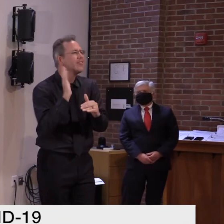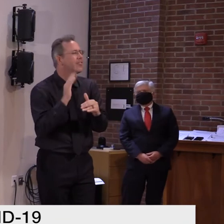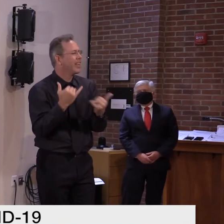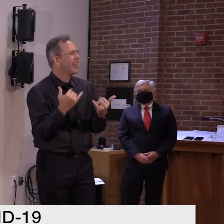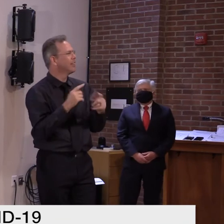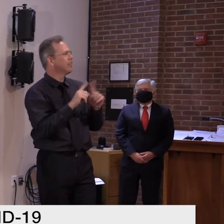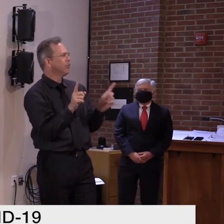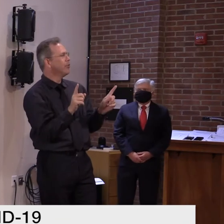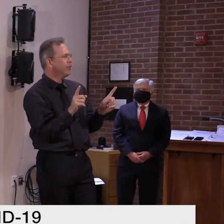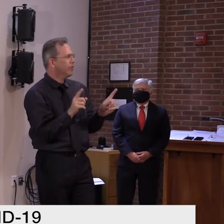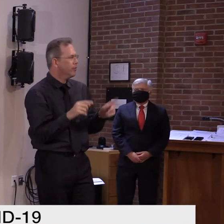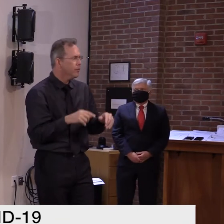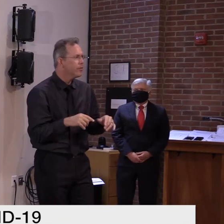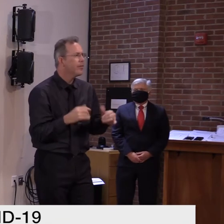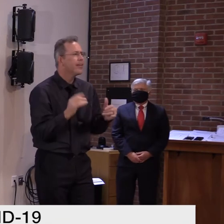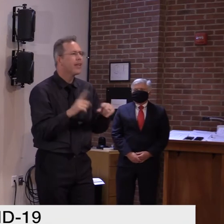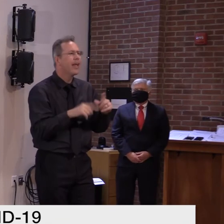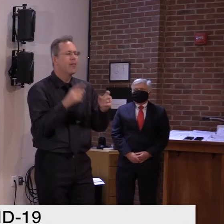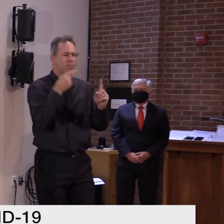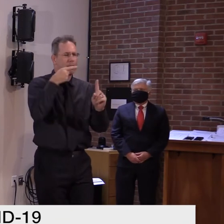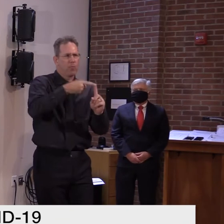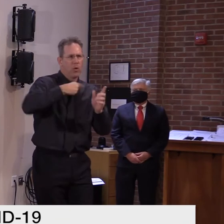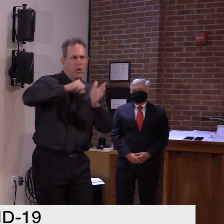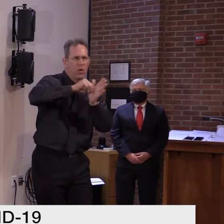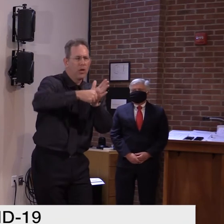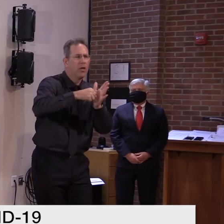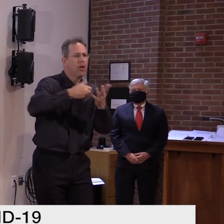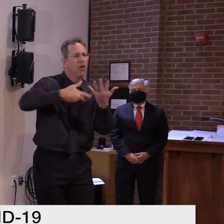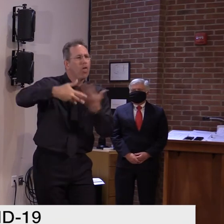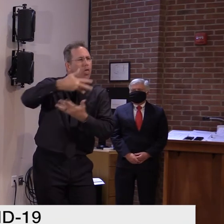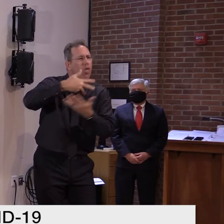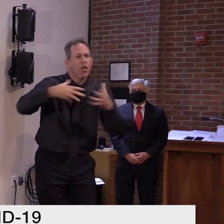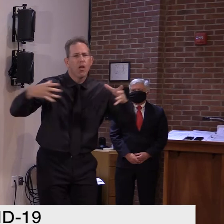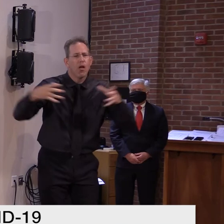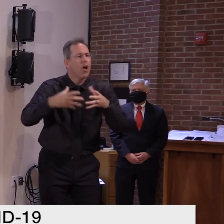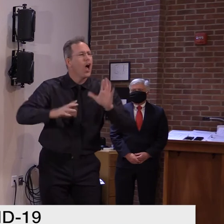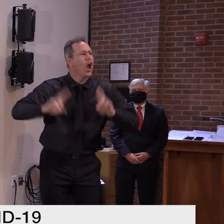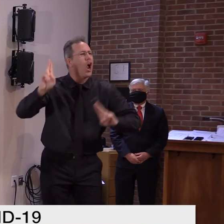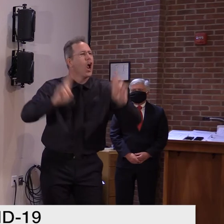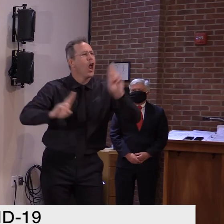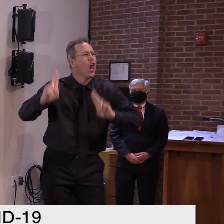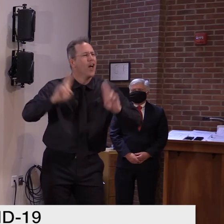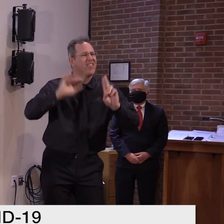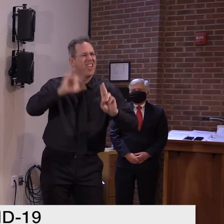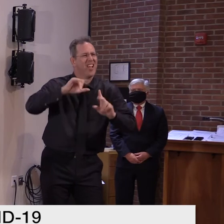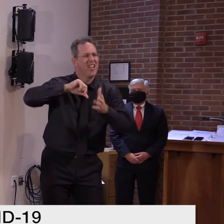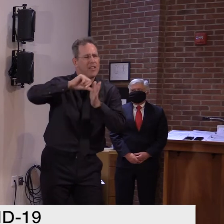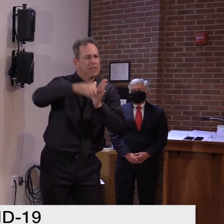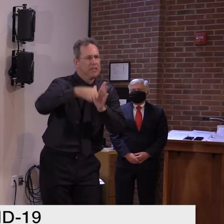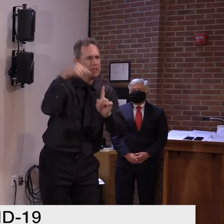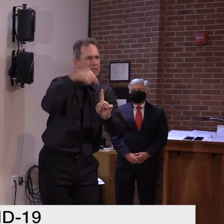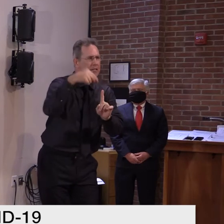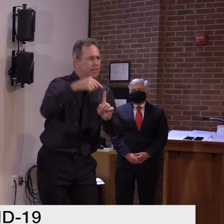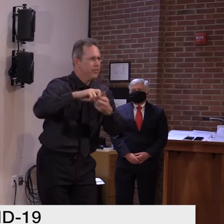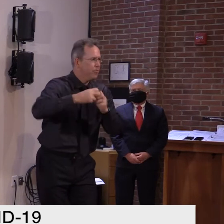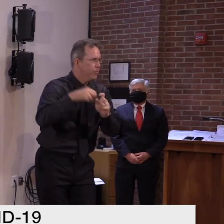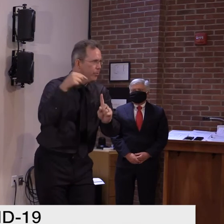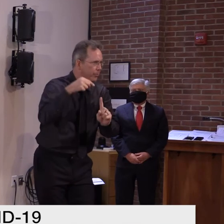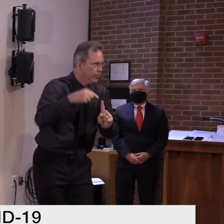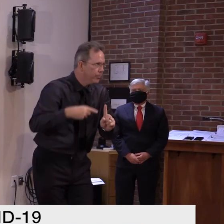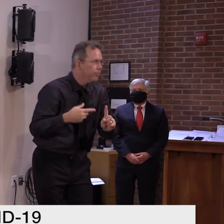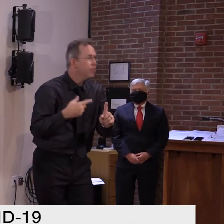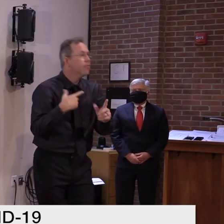uh, but you can't interact socially, uh, with, uh, with others around you. Uh, that you aren't connected with within your household,